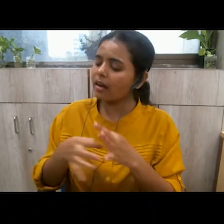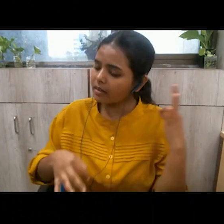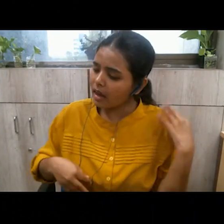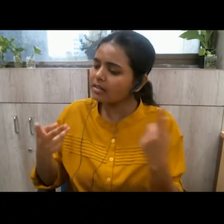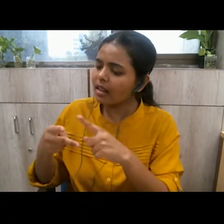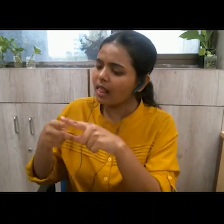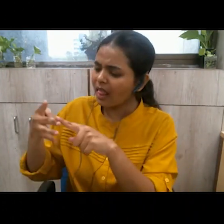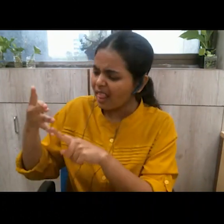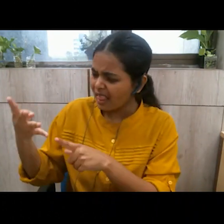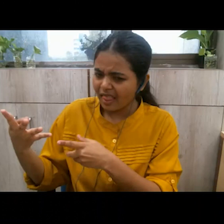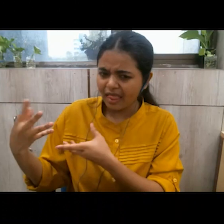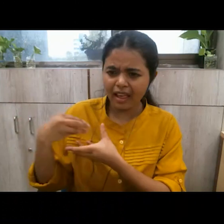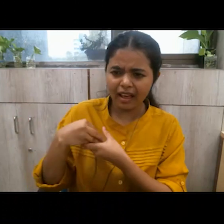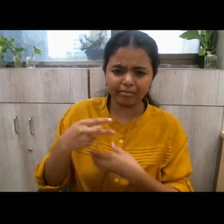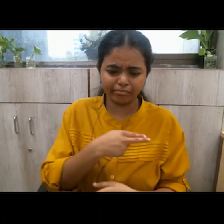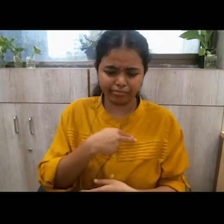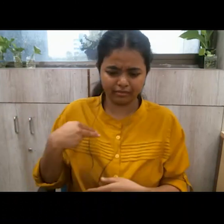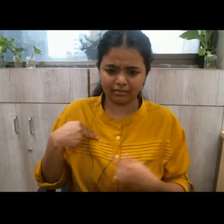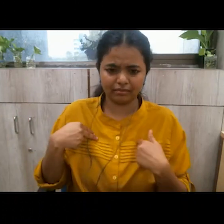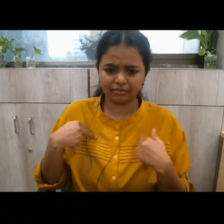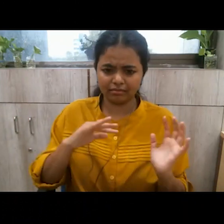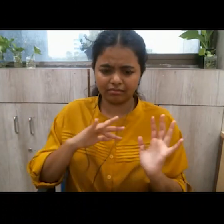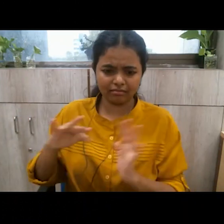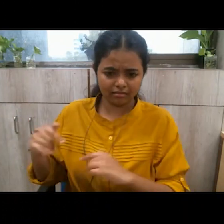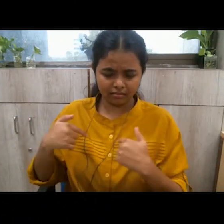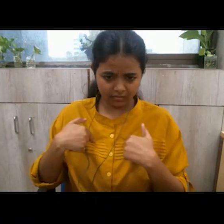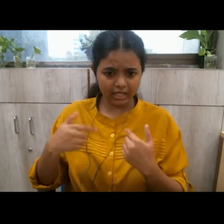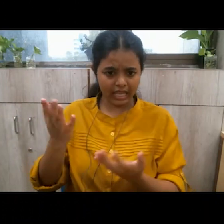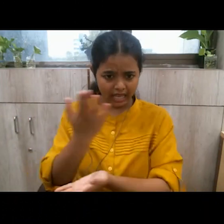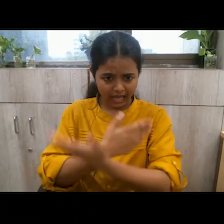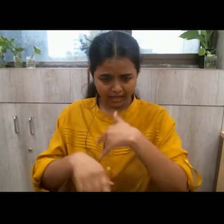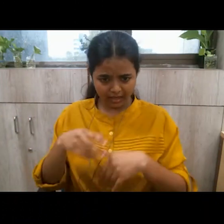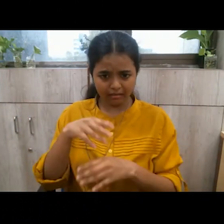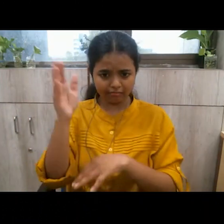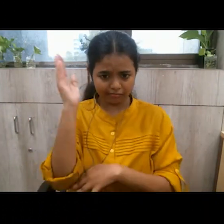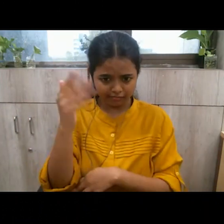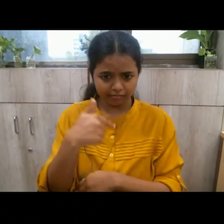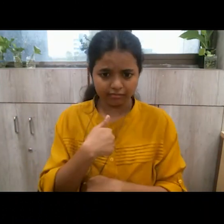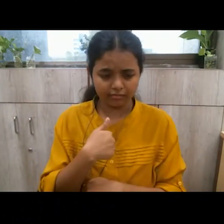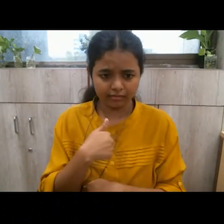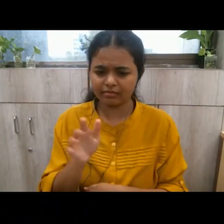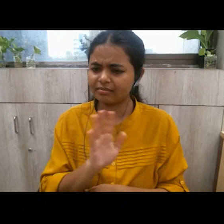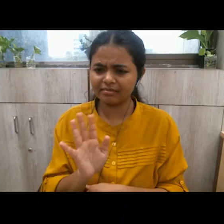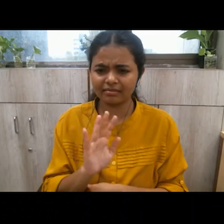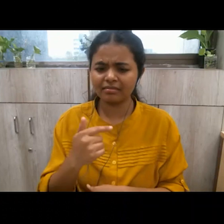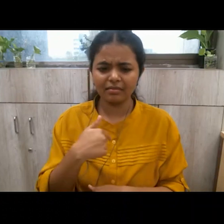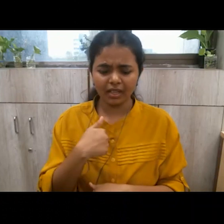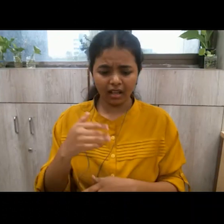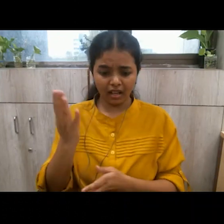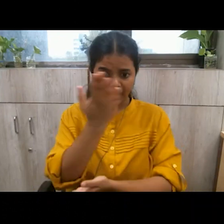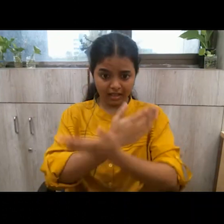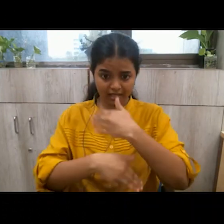i am talking to you not as a handicapped speaker because my disability is